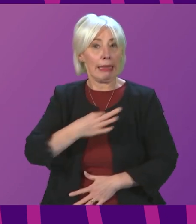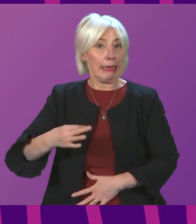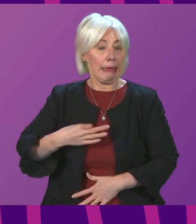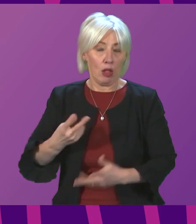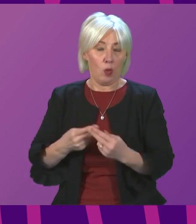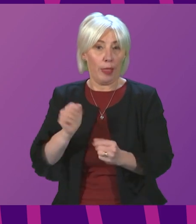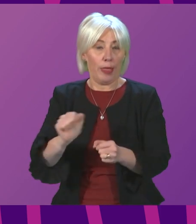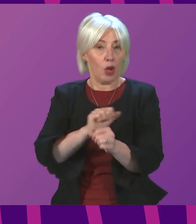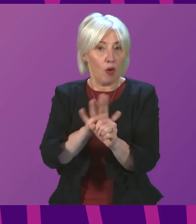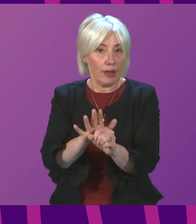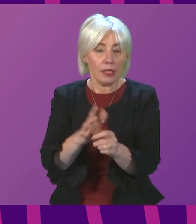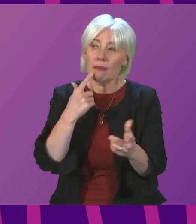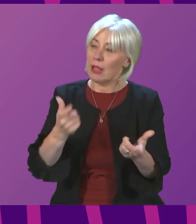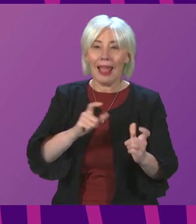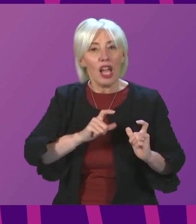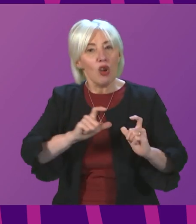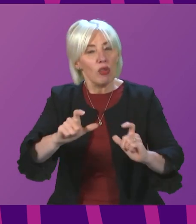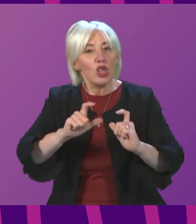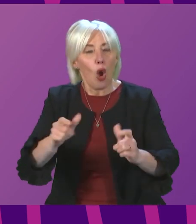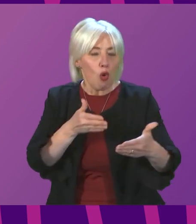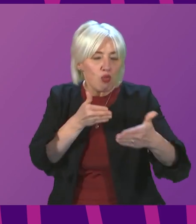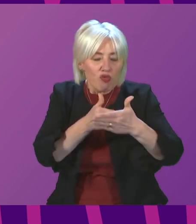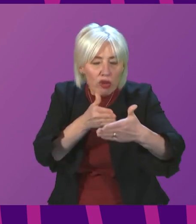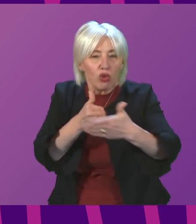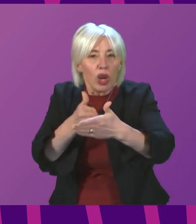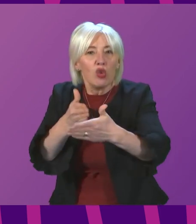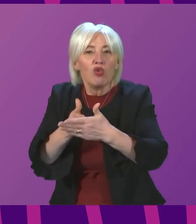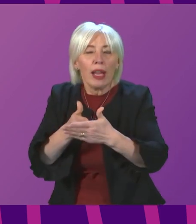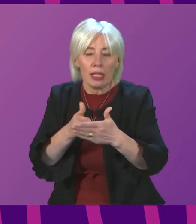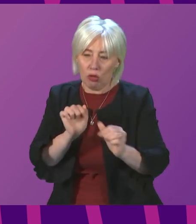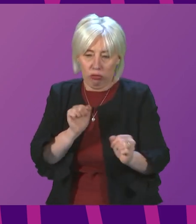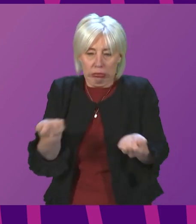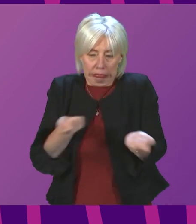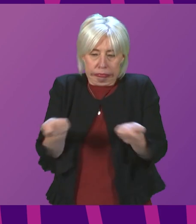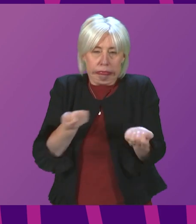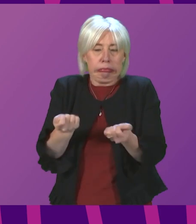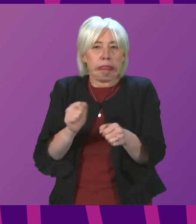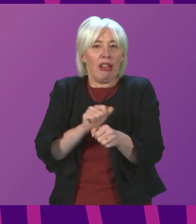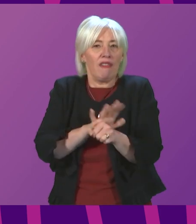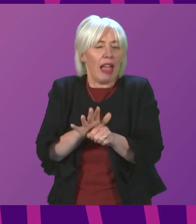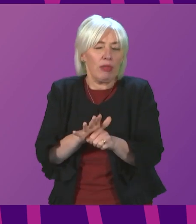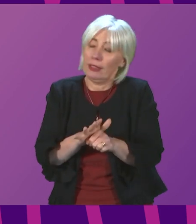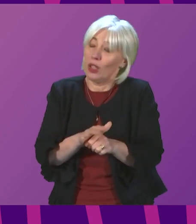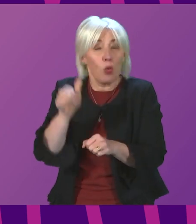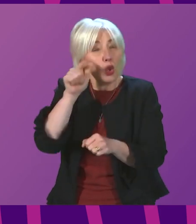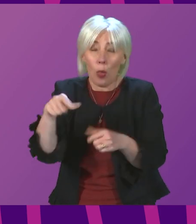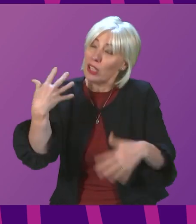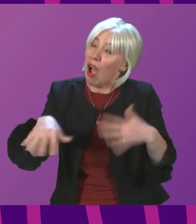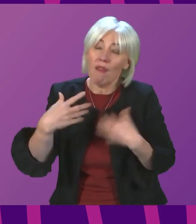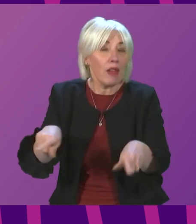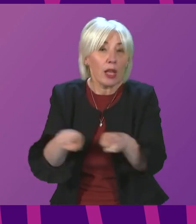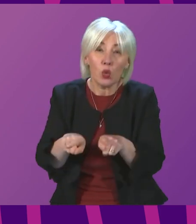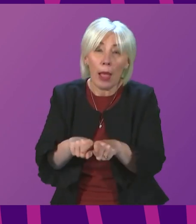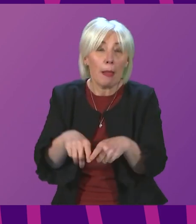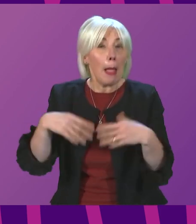We know that we cannot continually rely on restrictive measures to manage the virus because we know the harm that does. But equally, we cannot